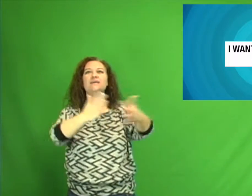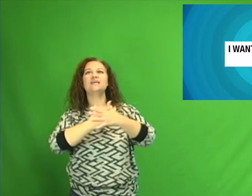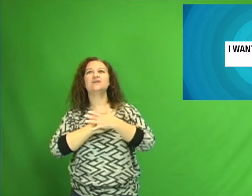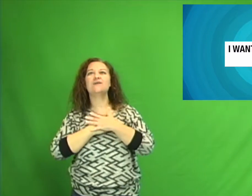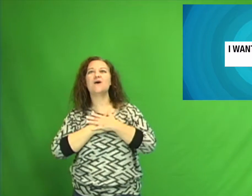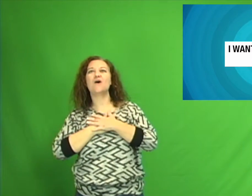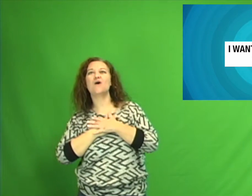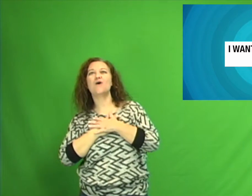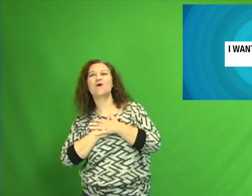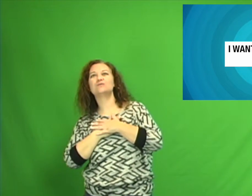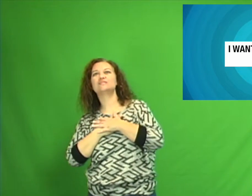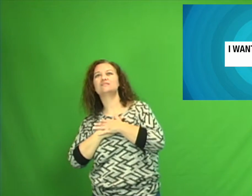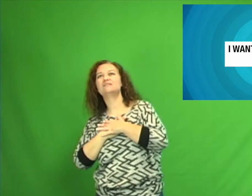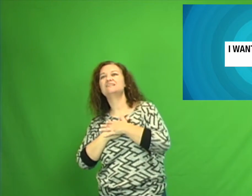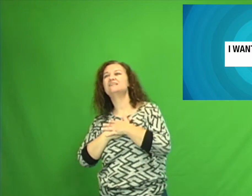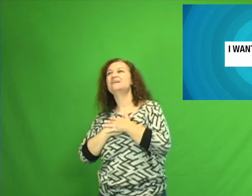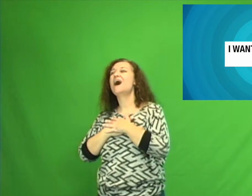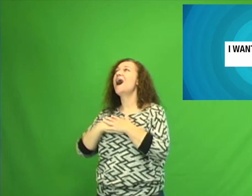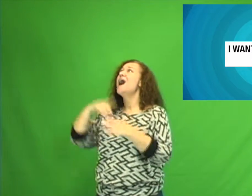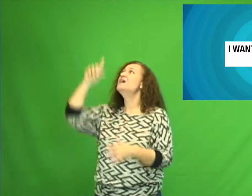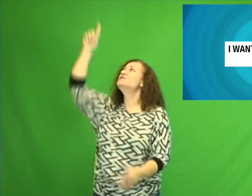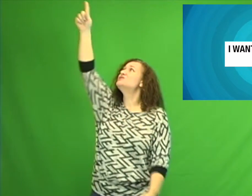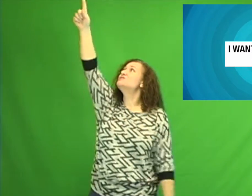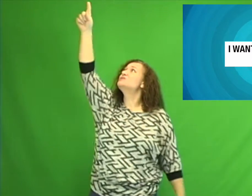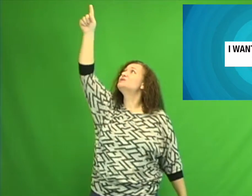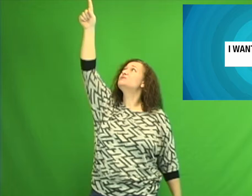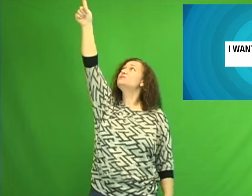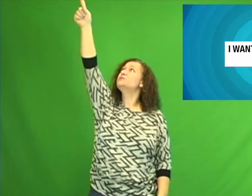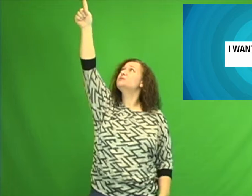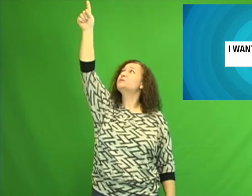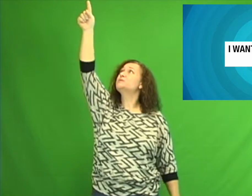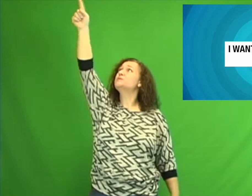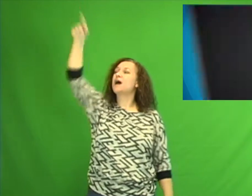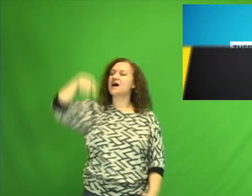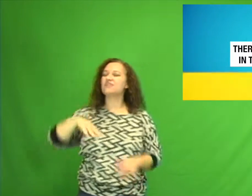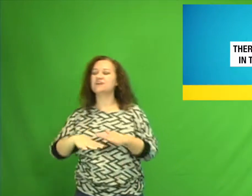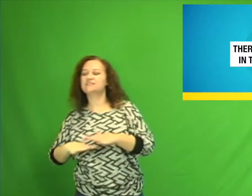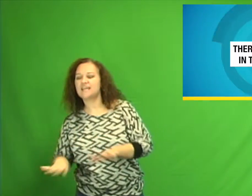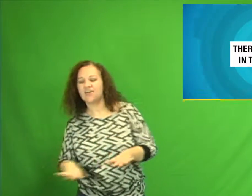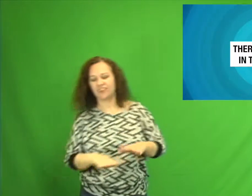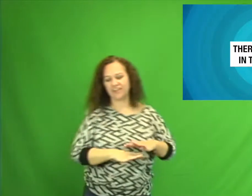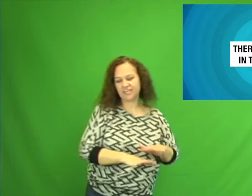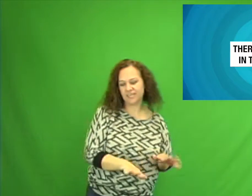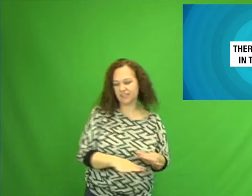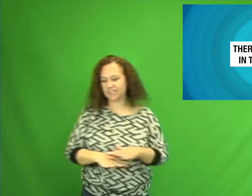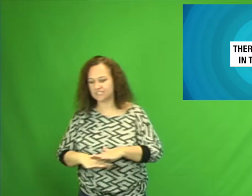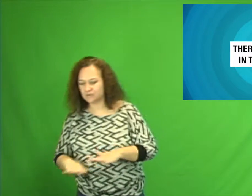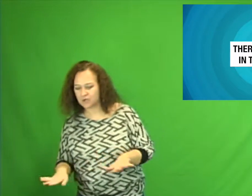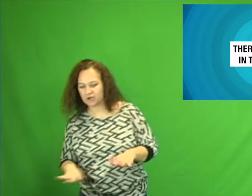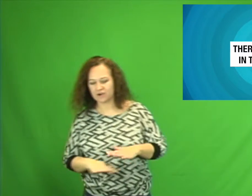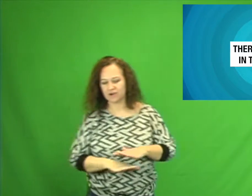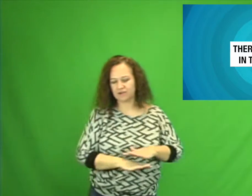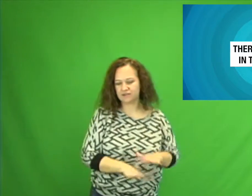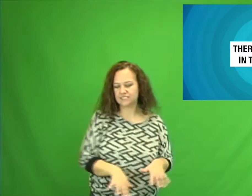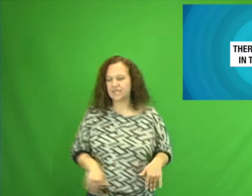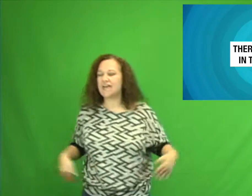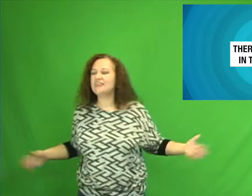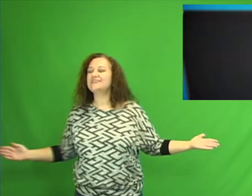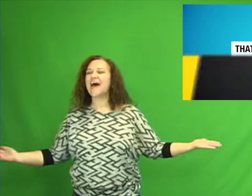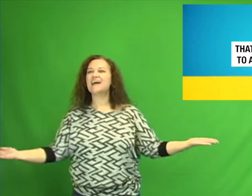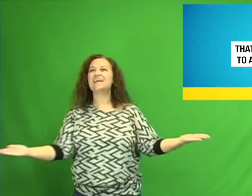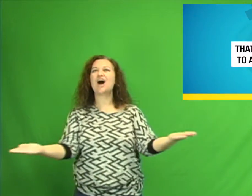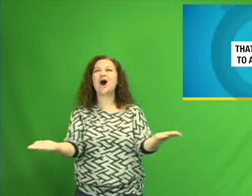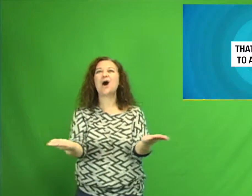want to be close to you There's nothing in this world